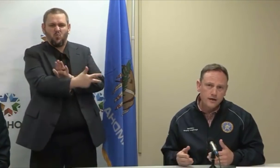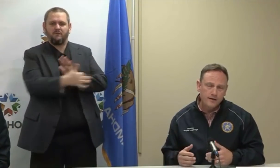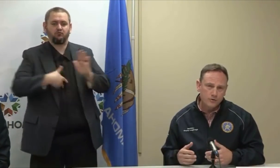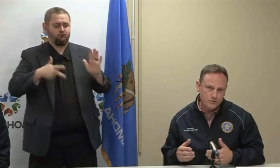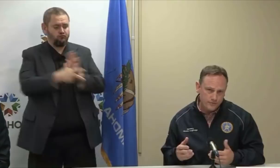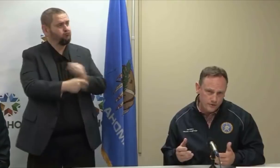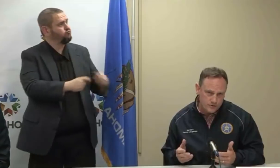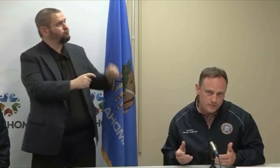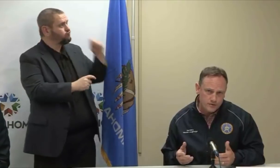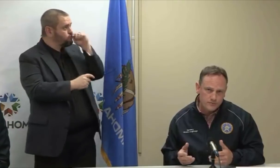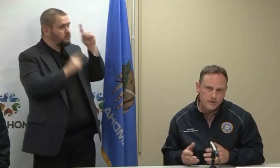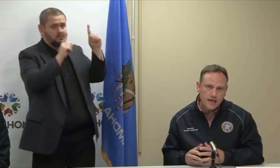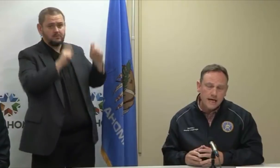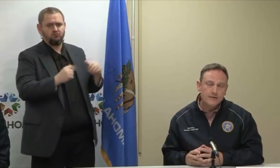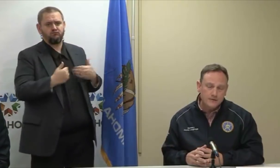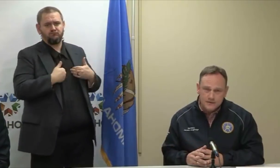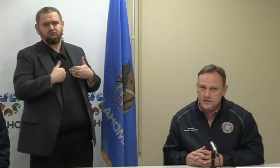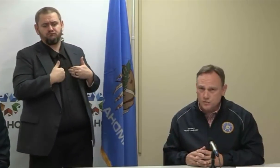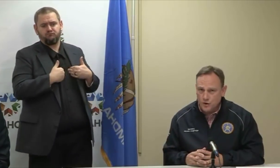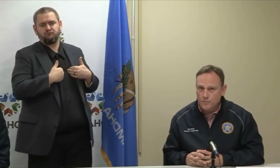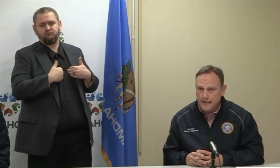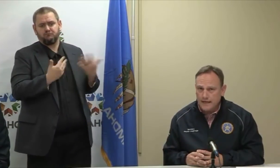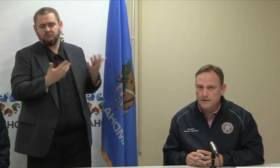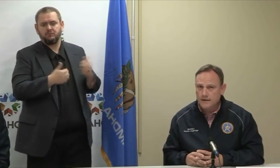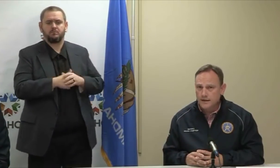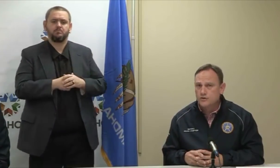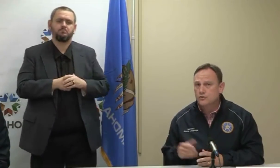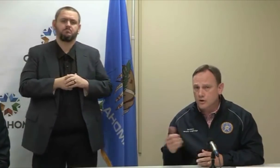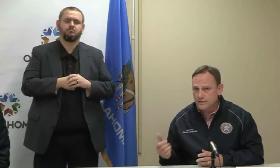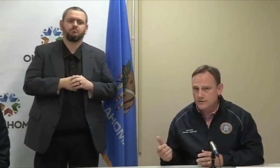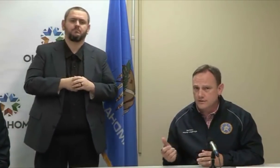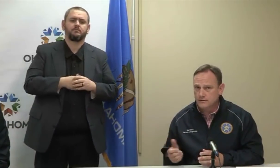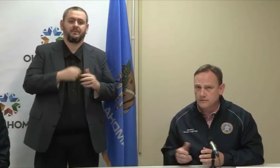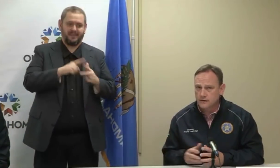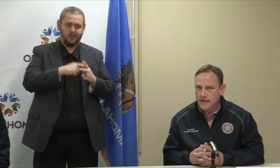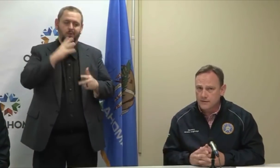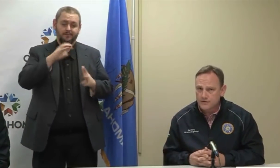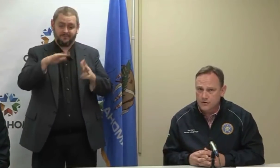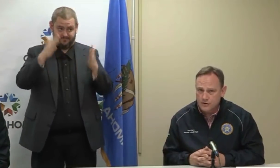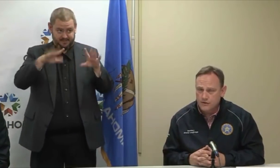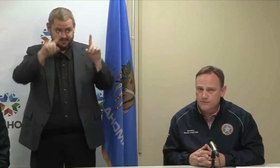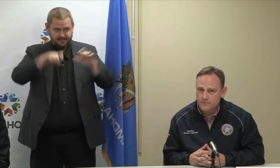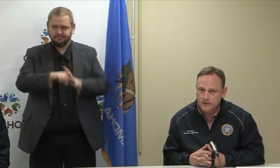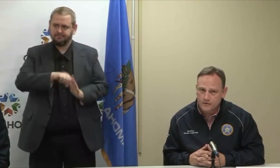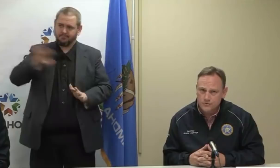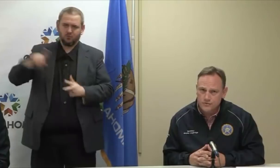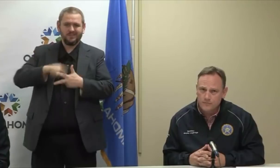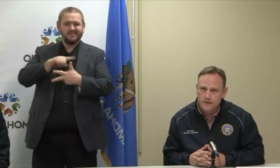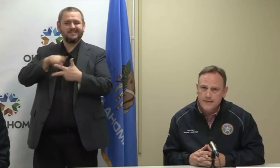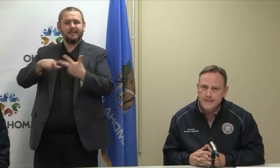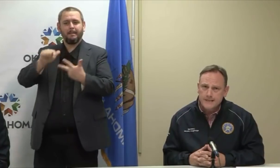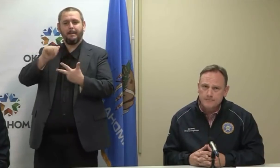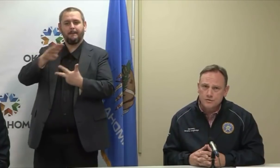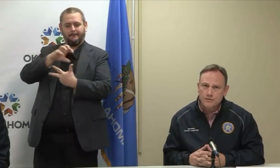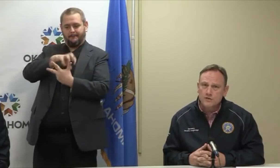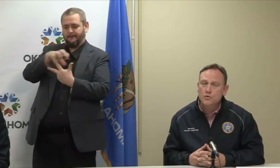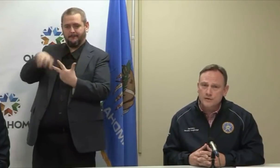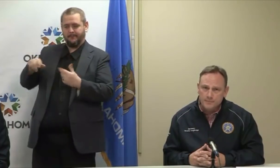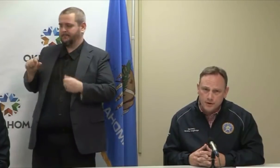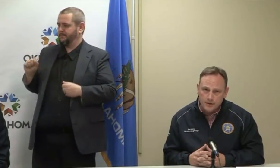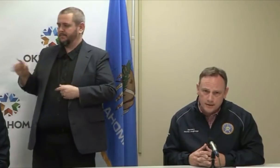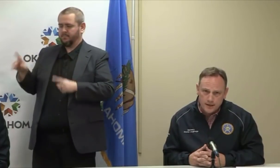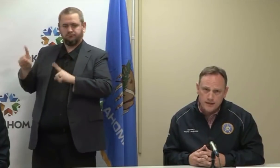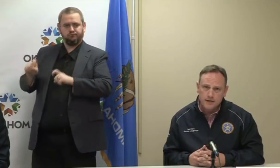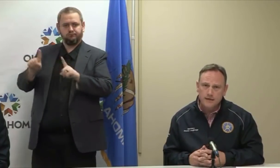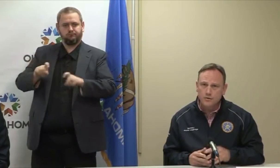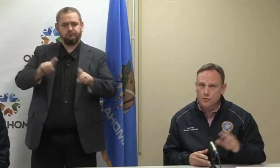by virtue of their symptoms. And then the tests will go back to our testing labs already referenced by Dr. Shrum. So these will